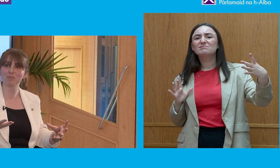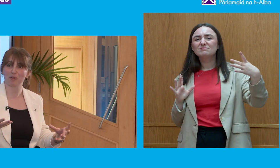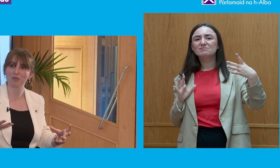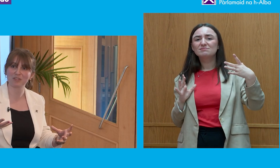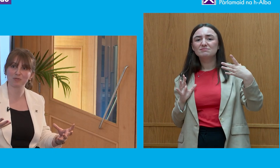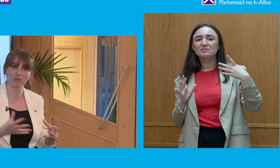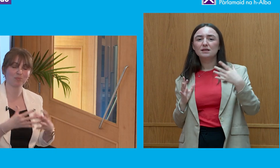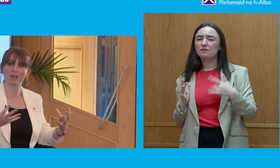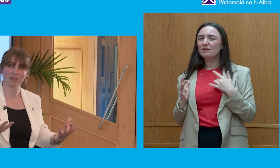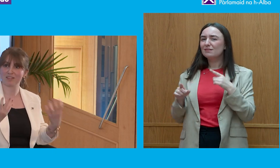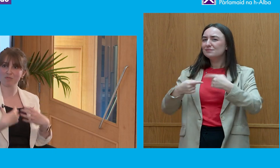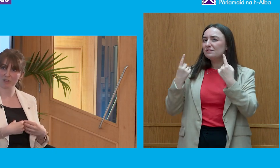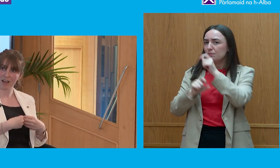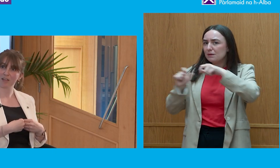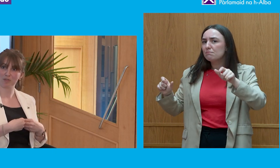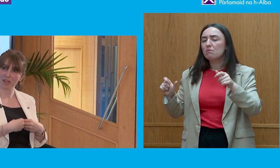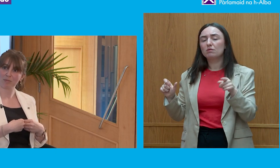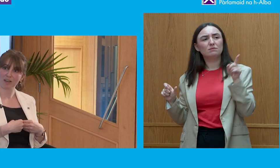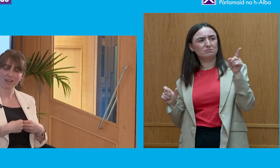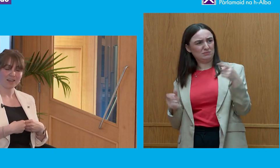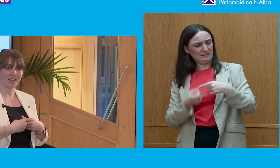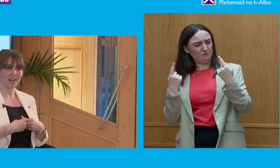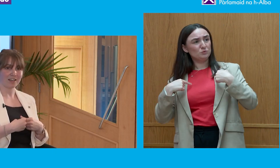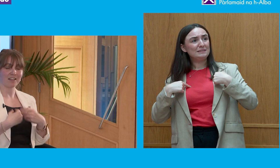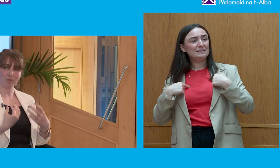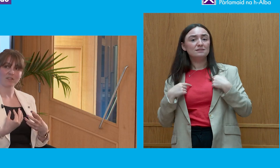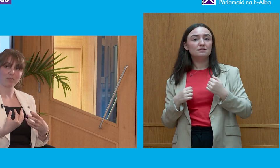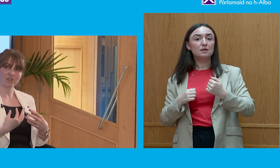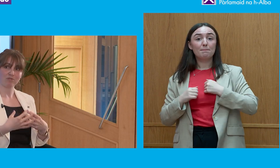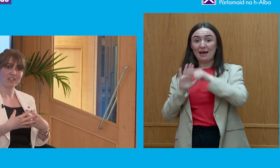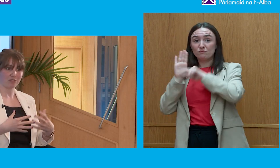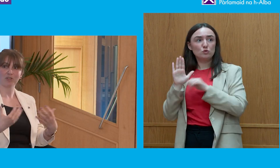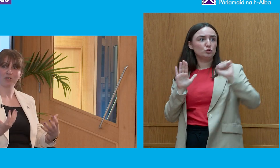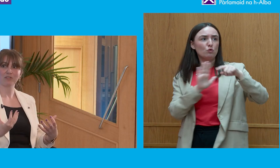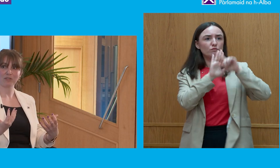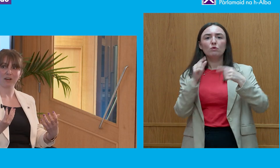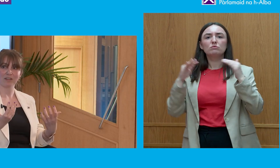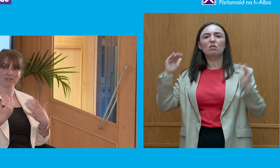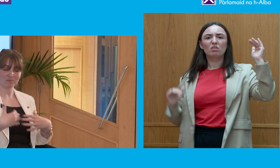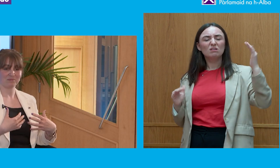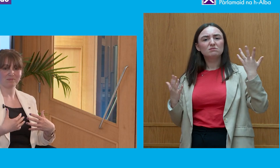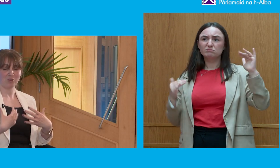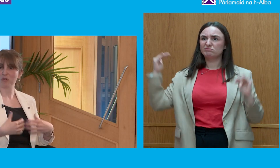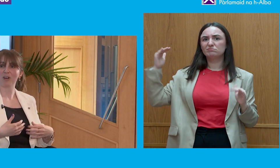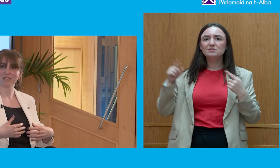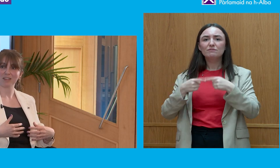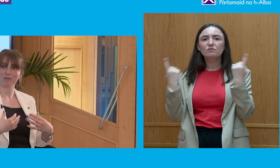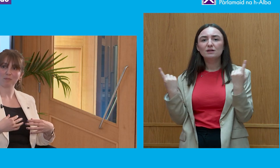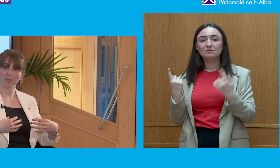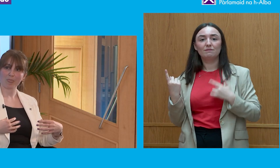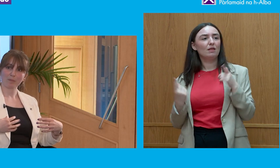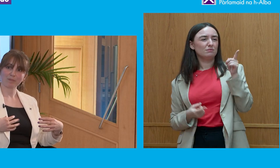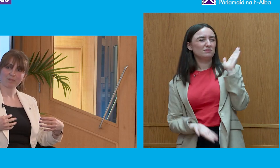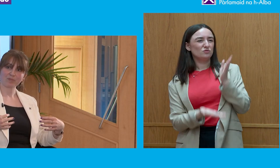type of people almost who don't play by the same rules that I have to play by. And that, again, that perception really contributes to that low trust.